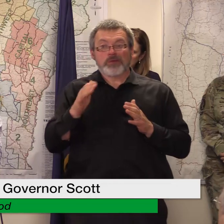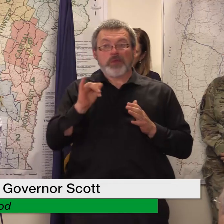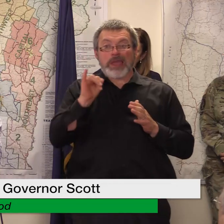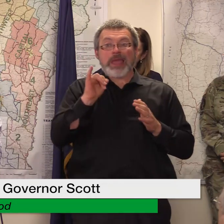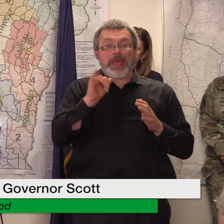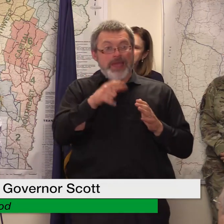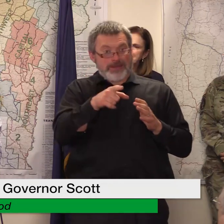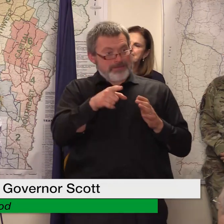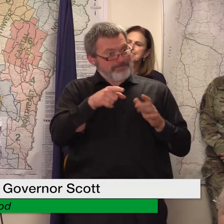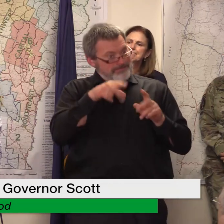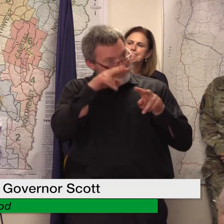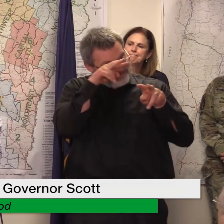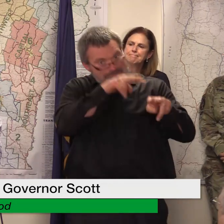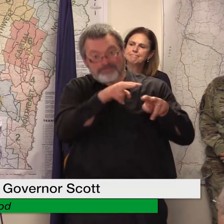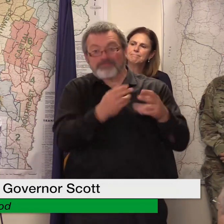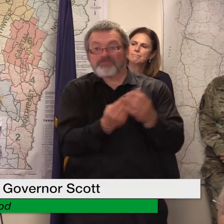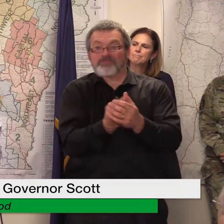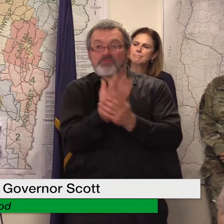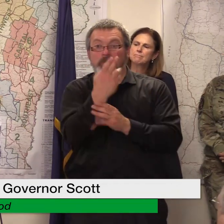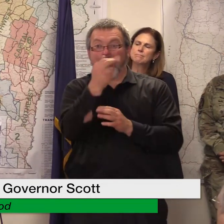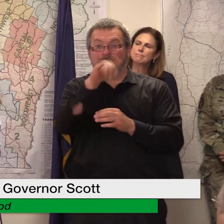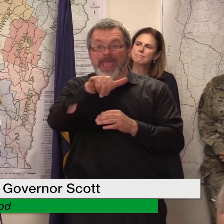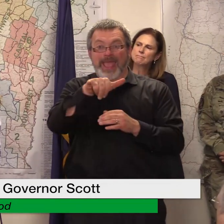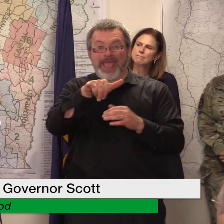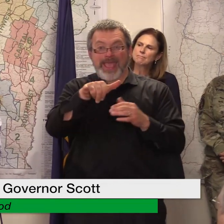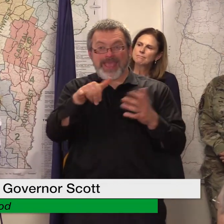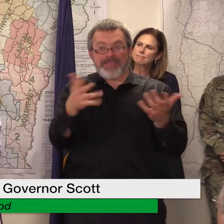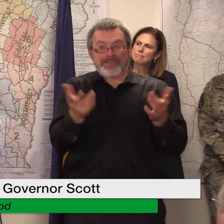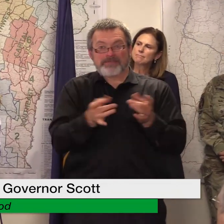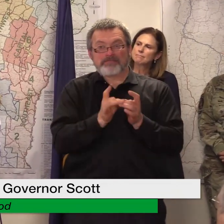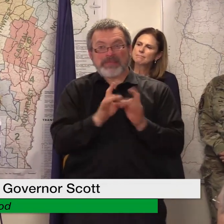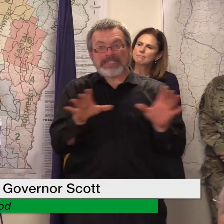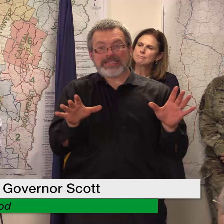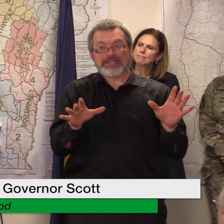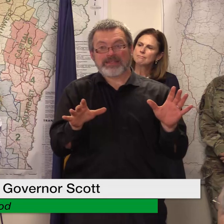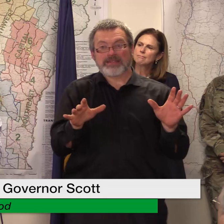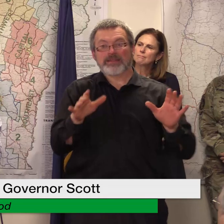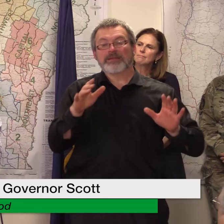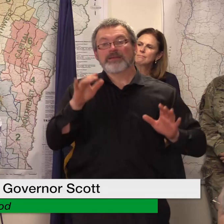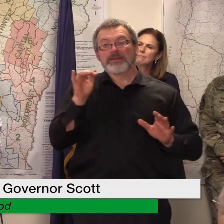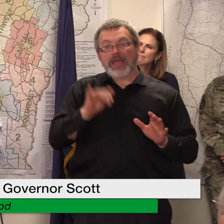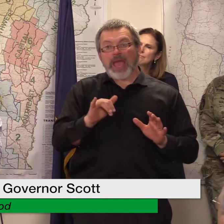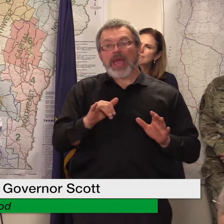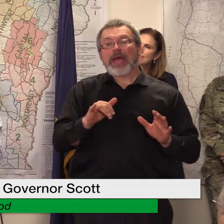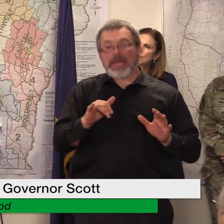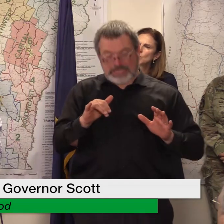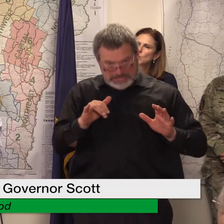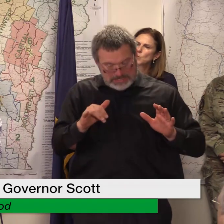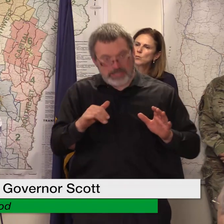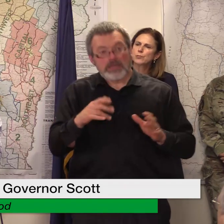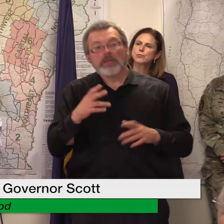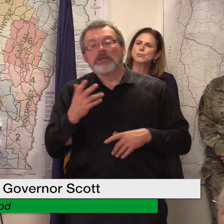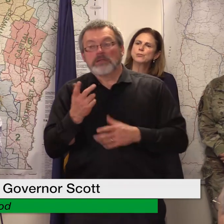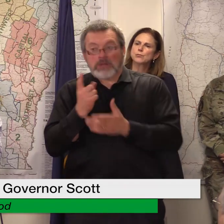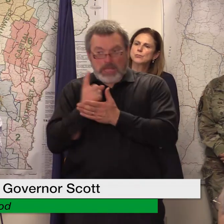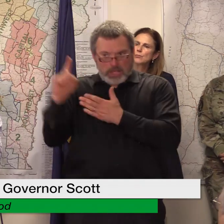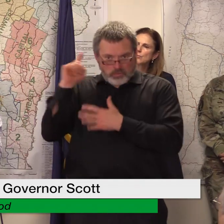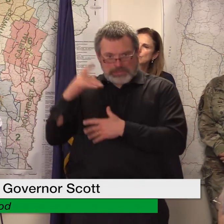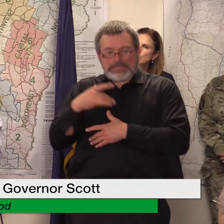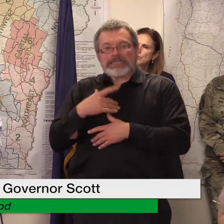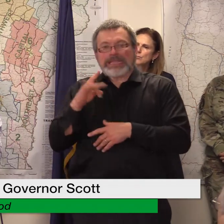uh second one some people this week had two or three days and they're starting to get that crop in so i think the availability